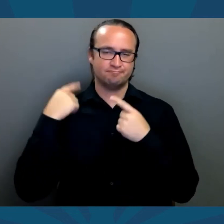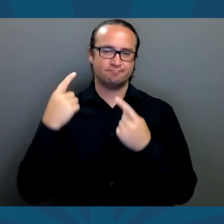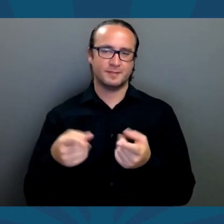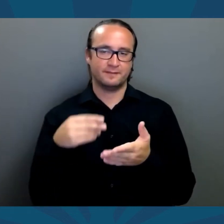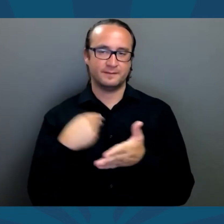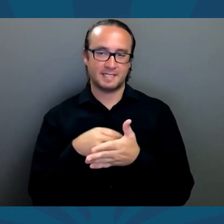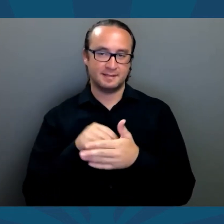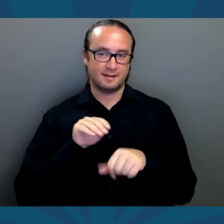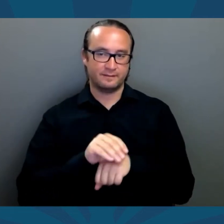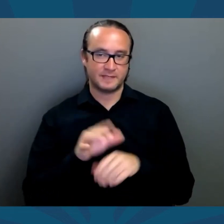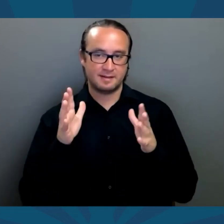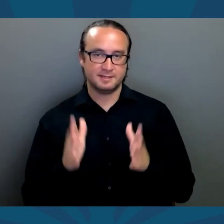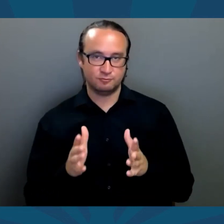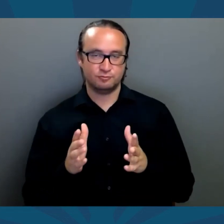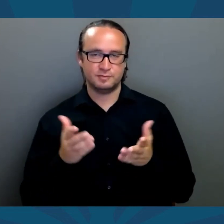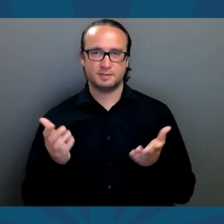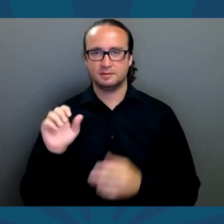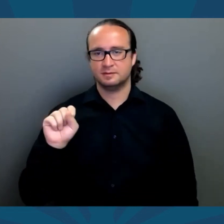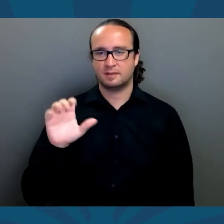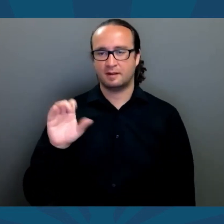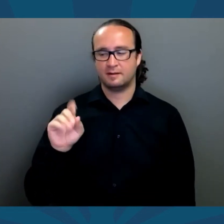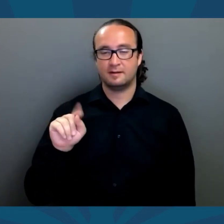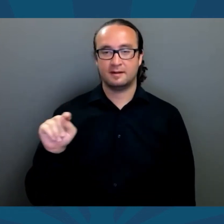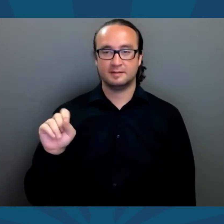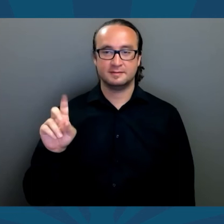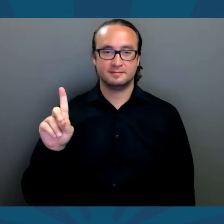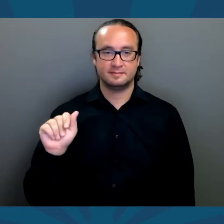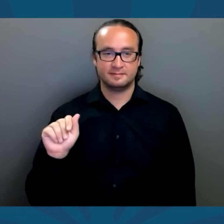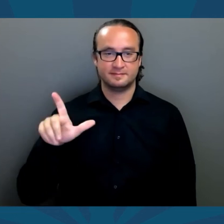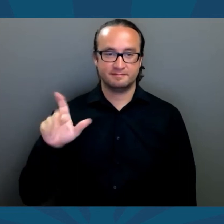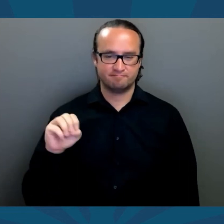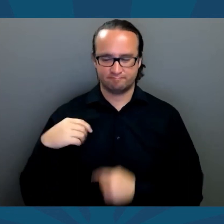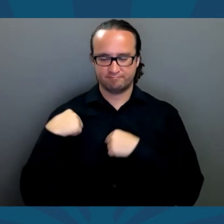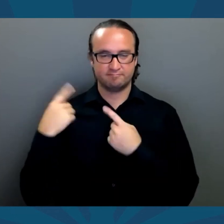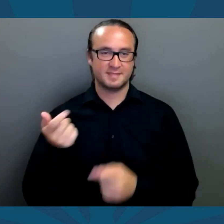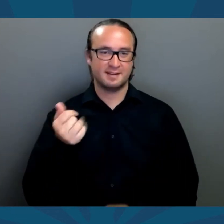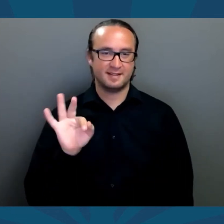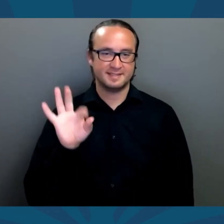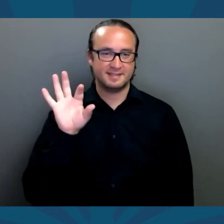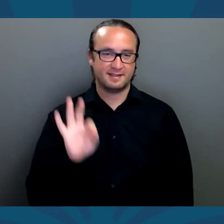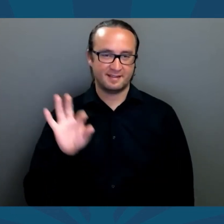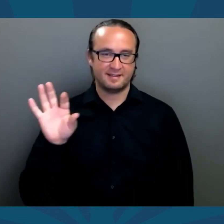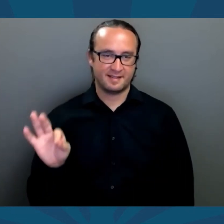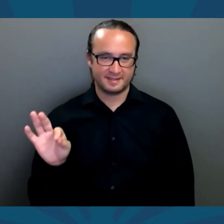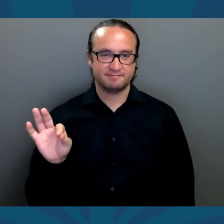I've been a financial advisor in Scottsdale since 1999,